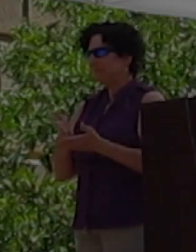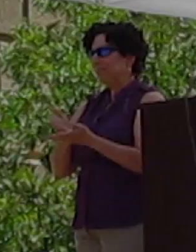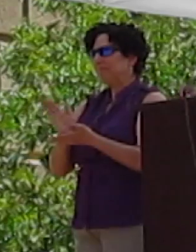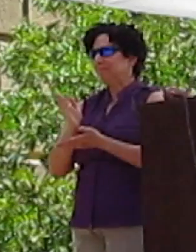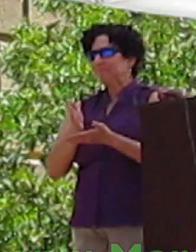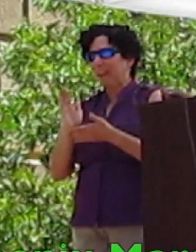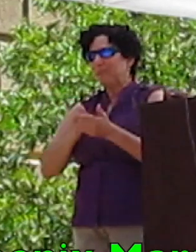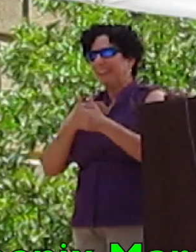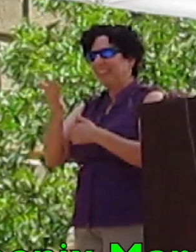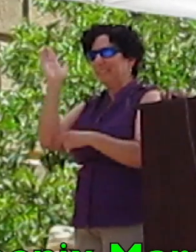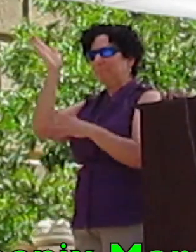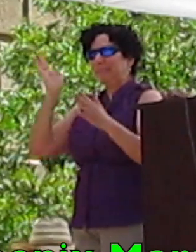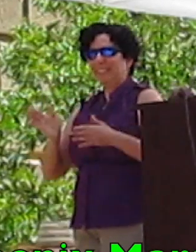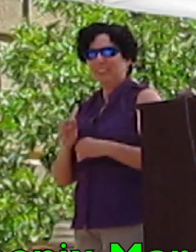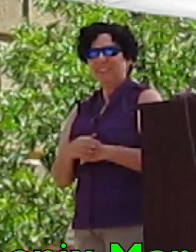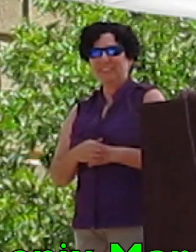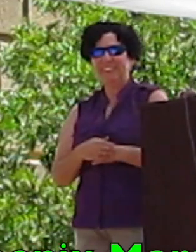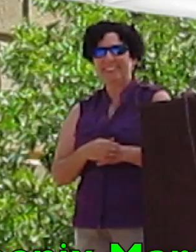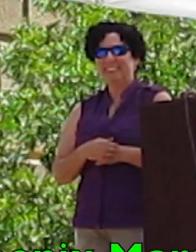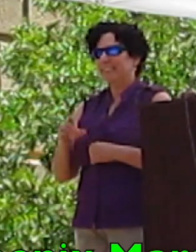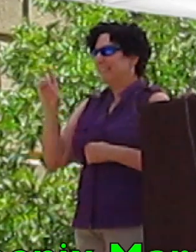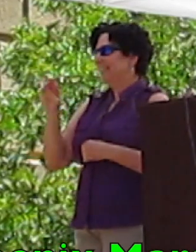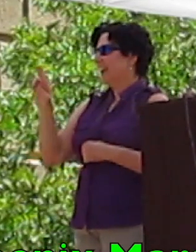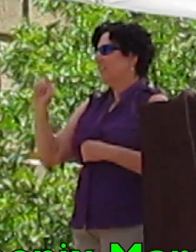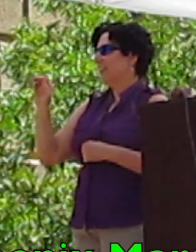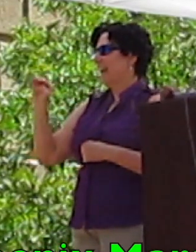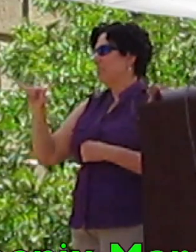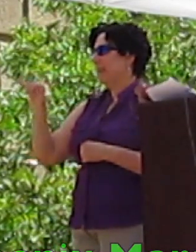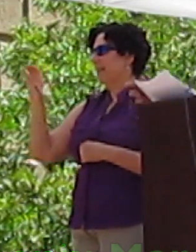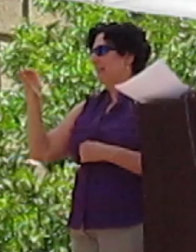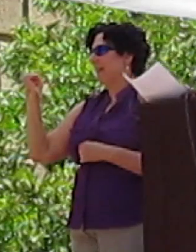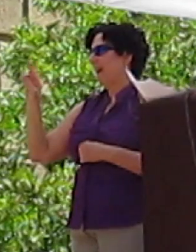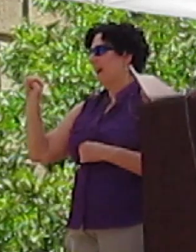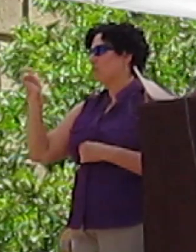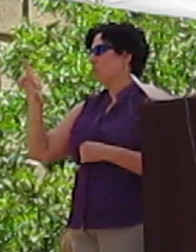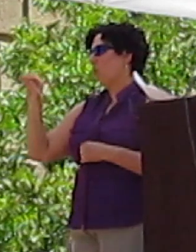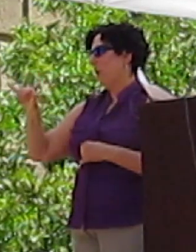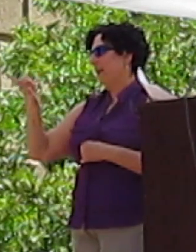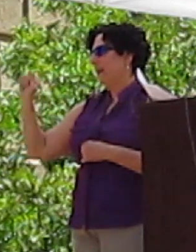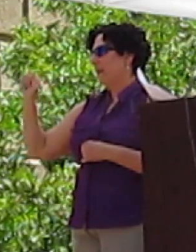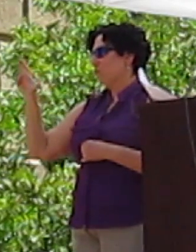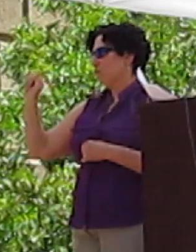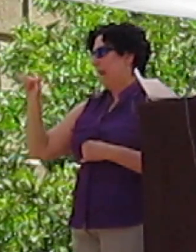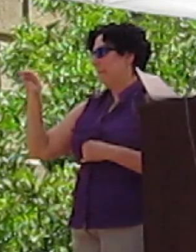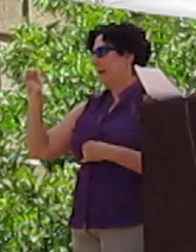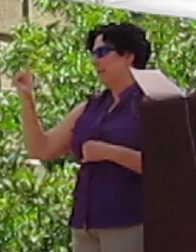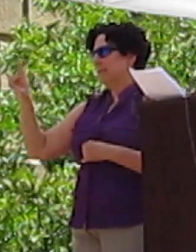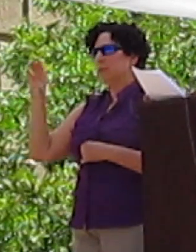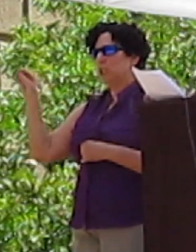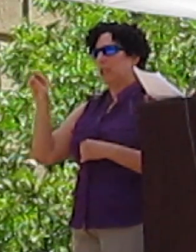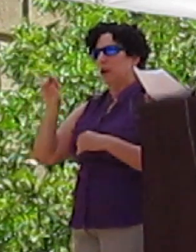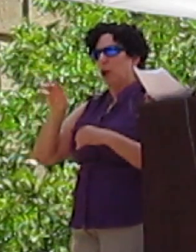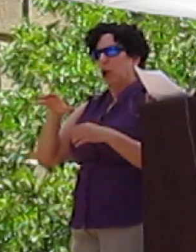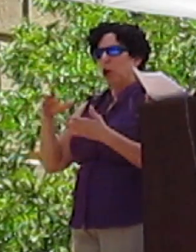Our next speaker is Dr. Amy Conroy-Raymond, who earned her doctorate in molecular biology,